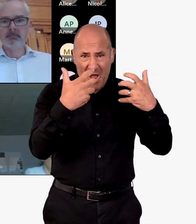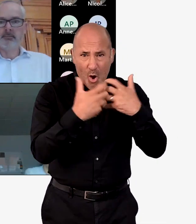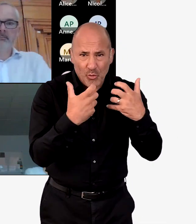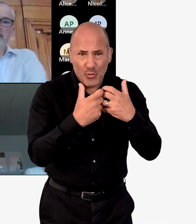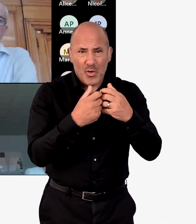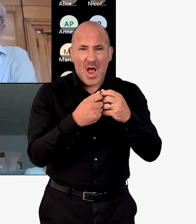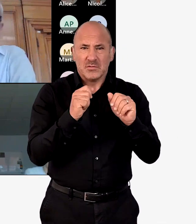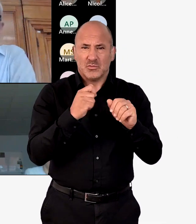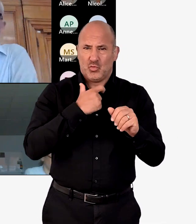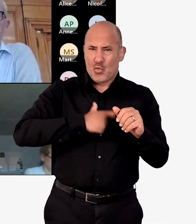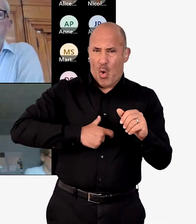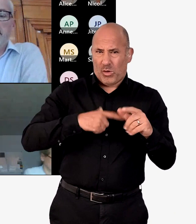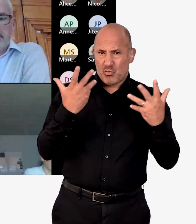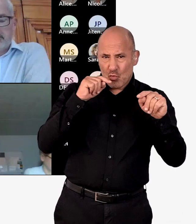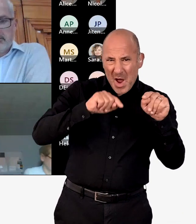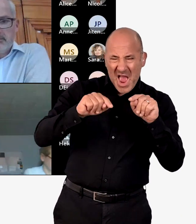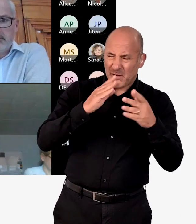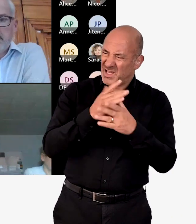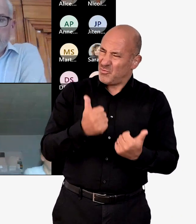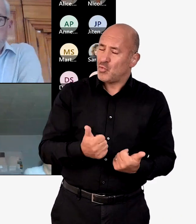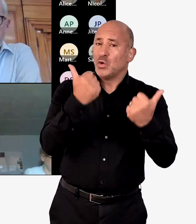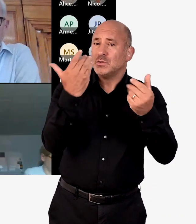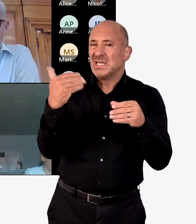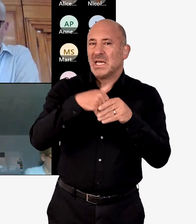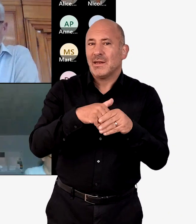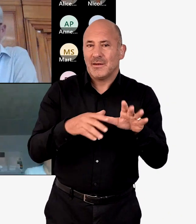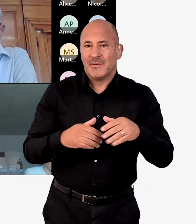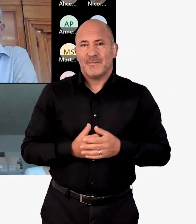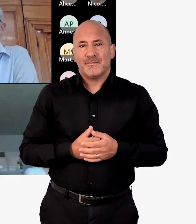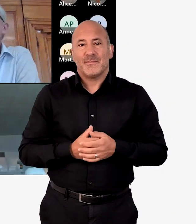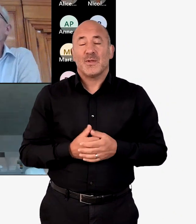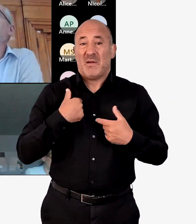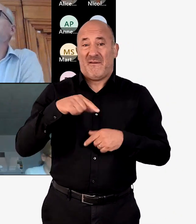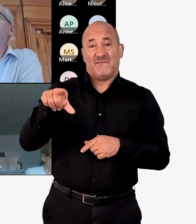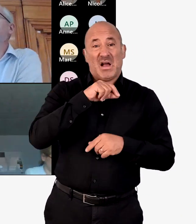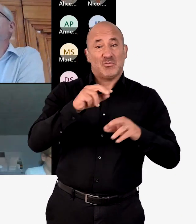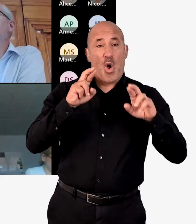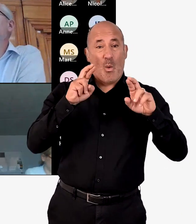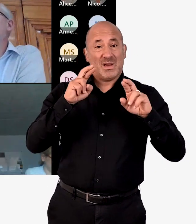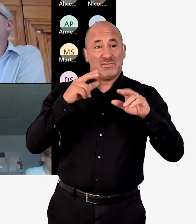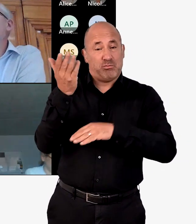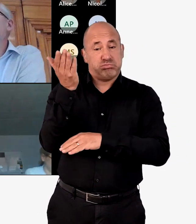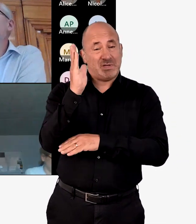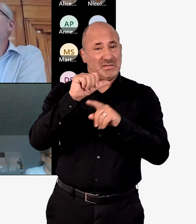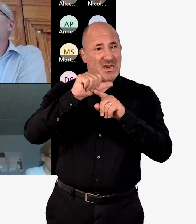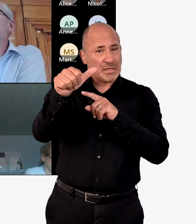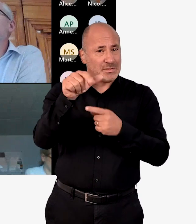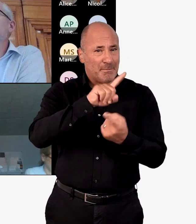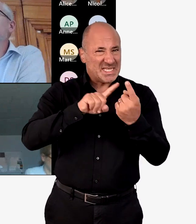progress and where the role is, that would be really beneficial. We have been invited